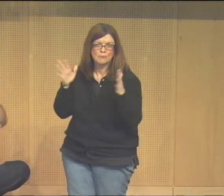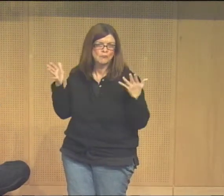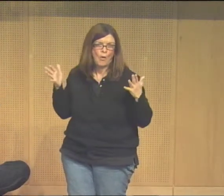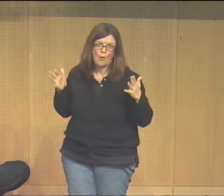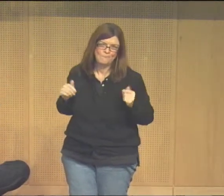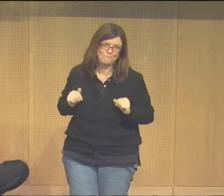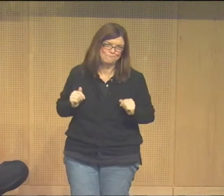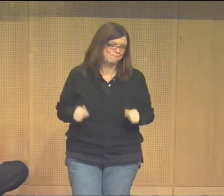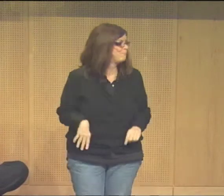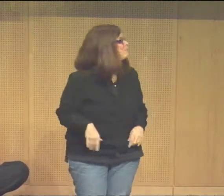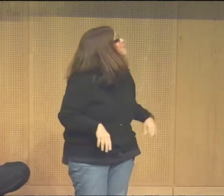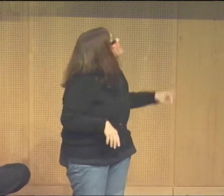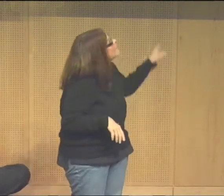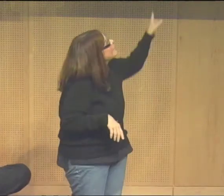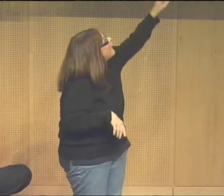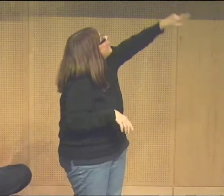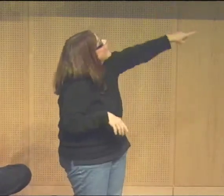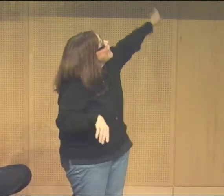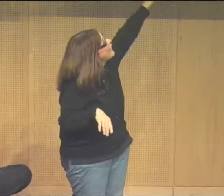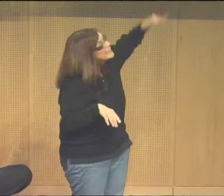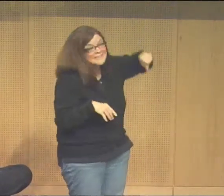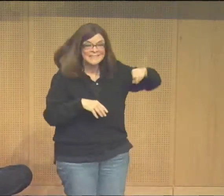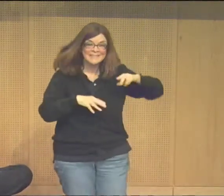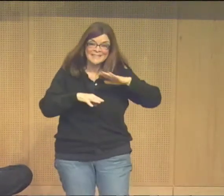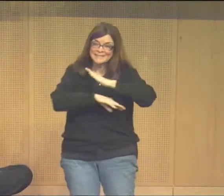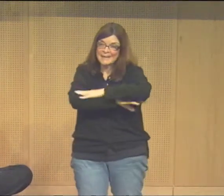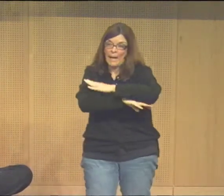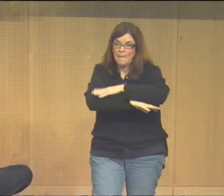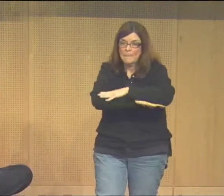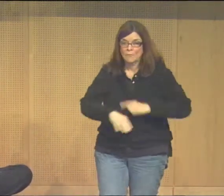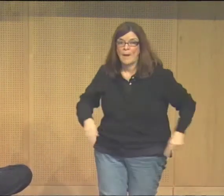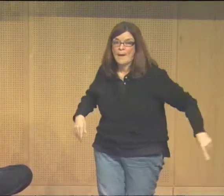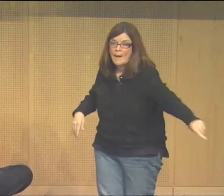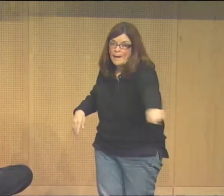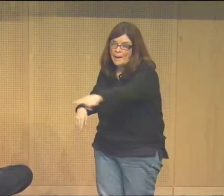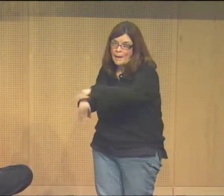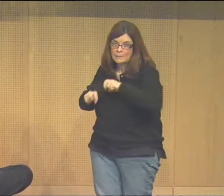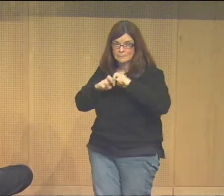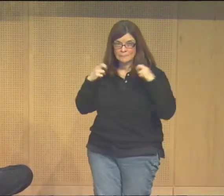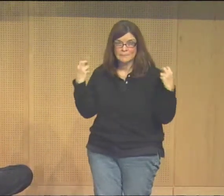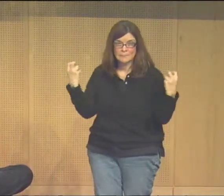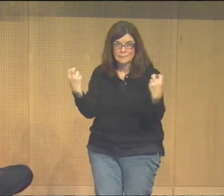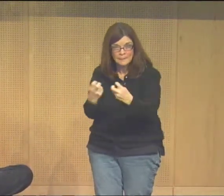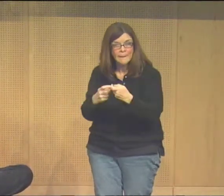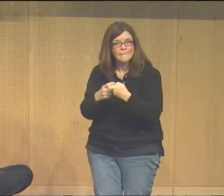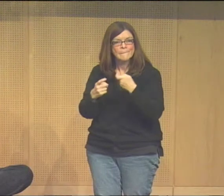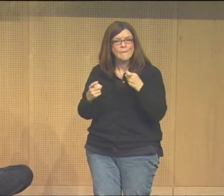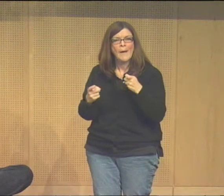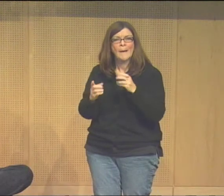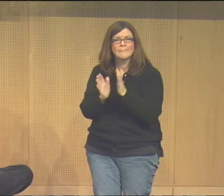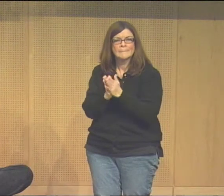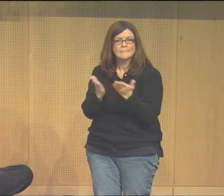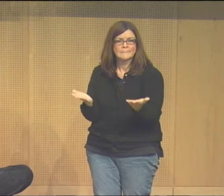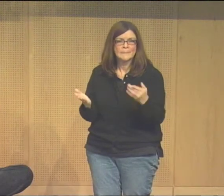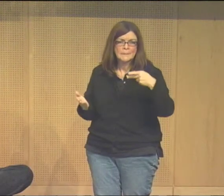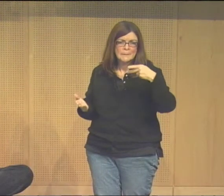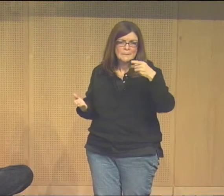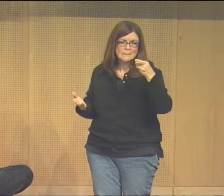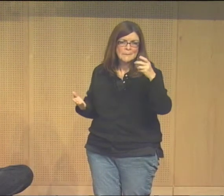more when you outline with either black or white. So they're basically to make the other ones stand out more. So it's a round table. This